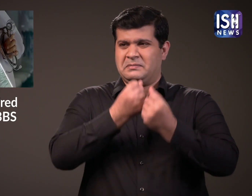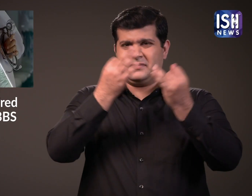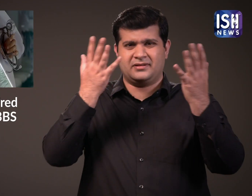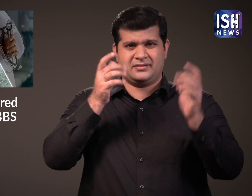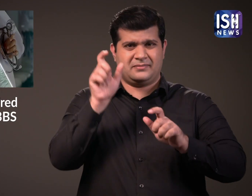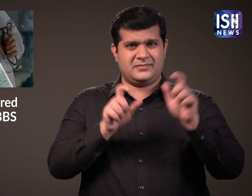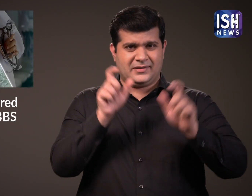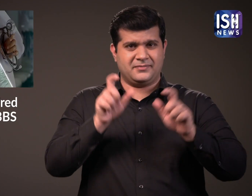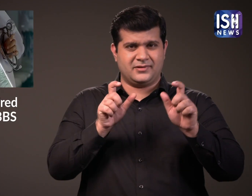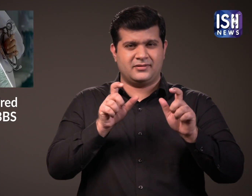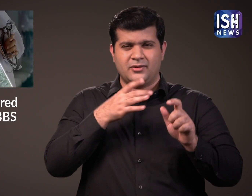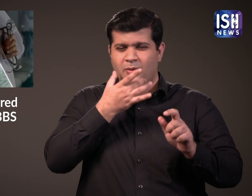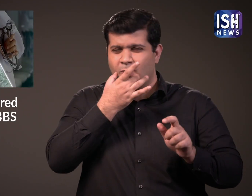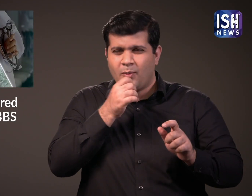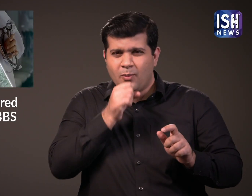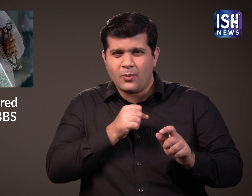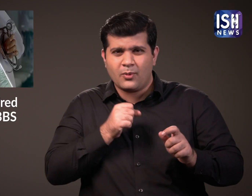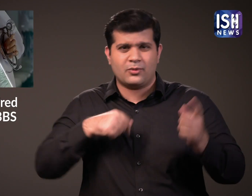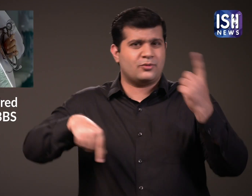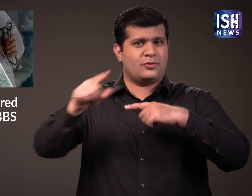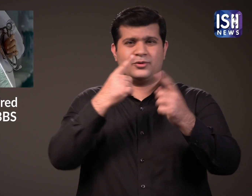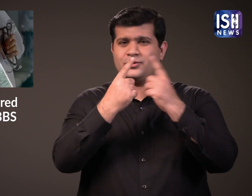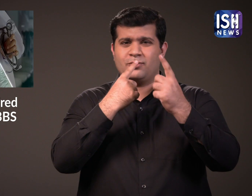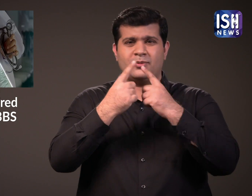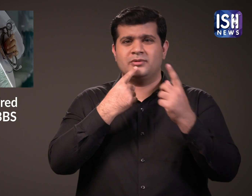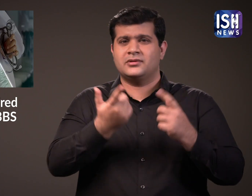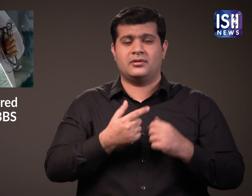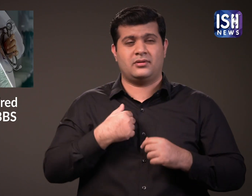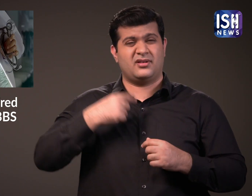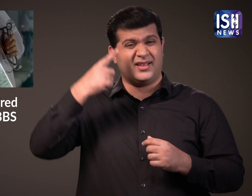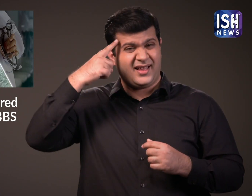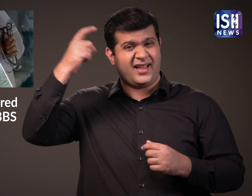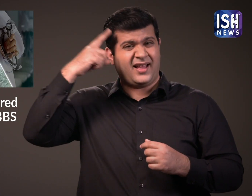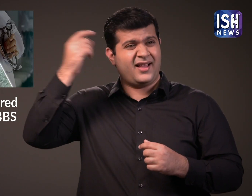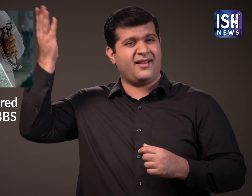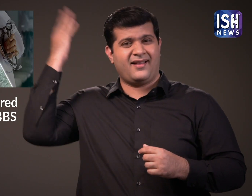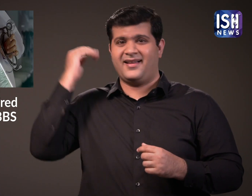During old age, many people talk about their unaccomplished dreams.